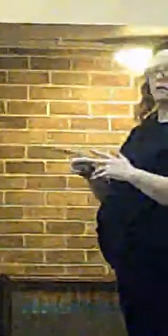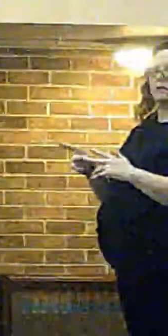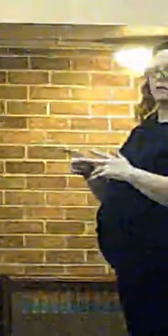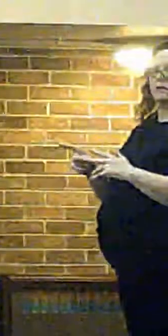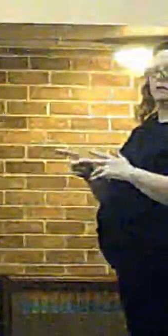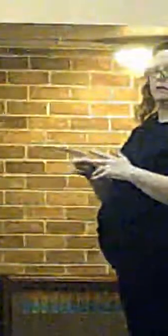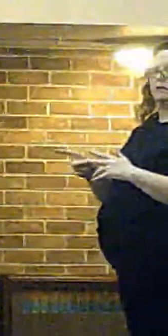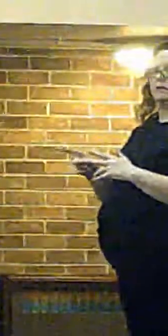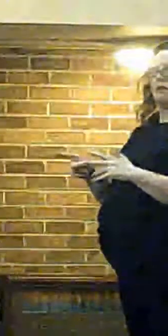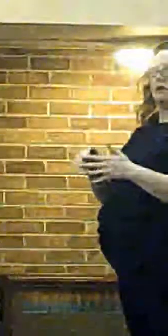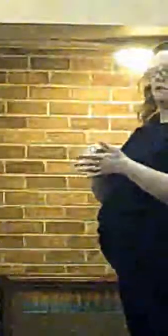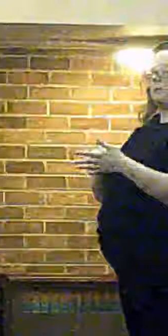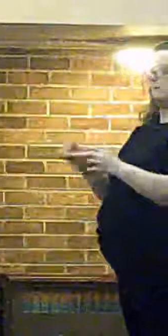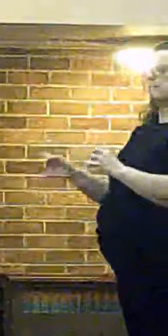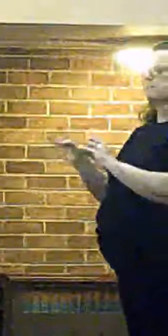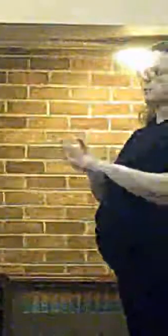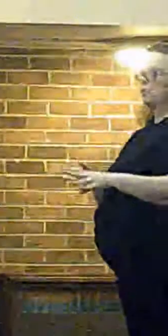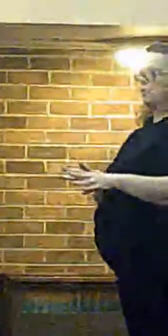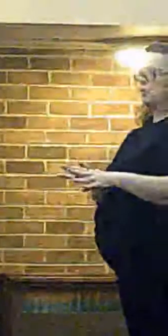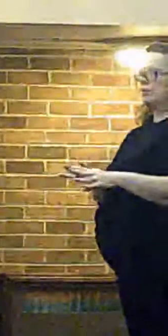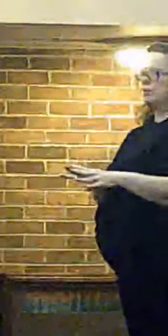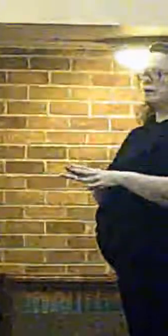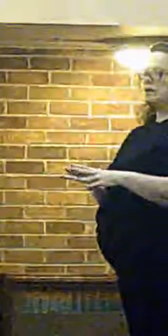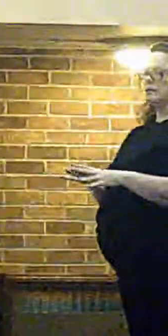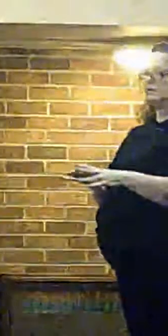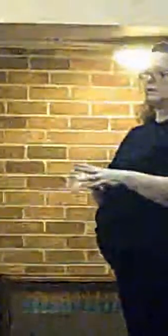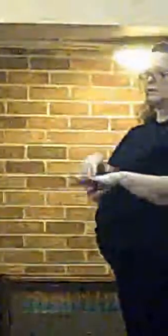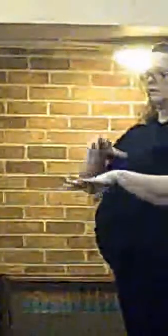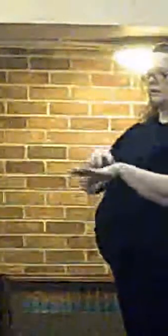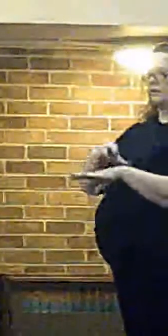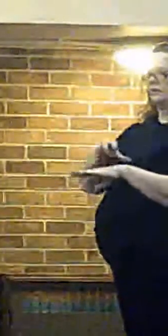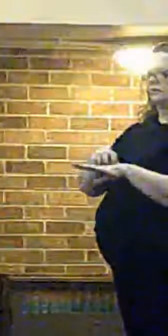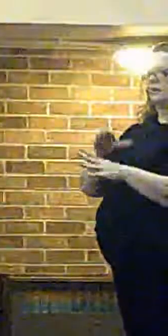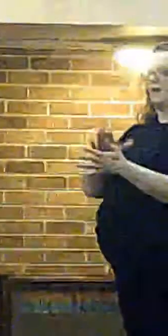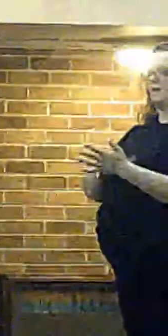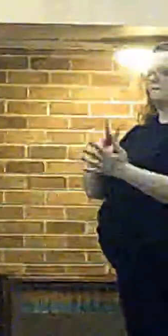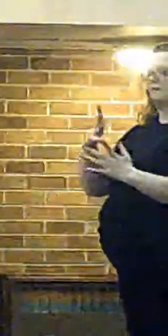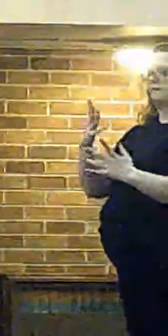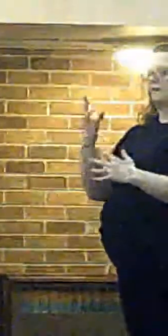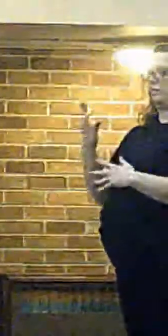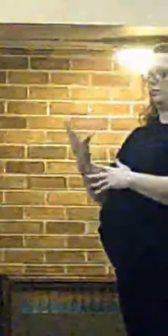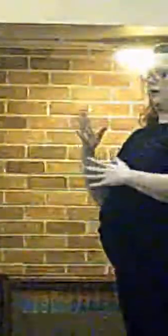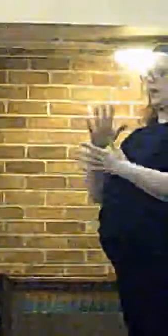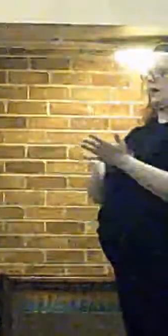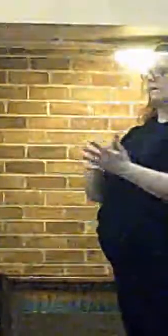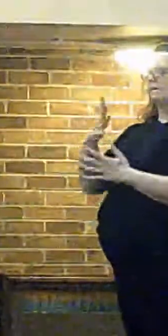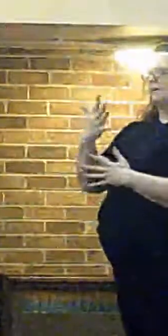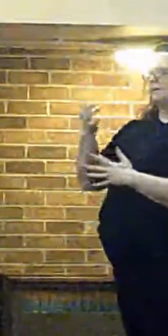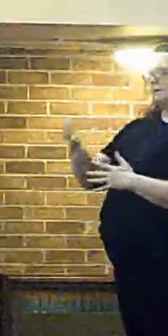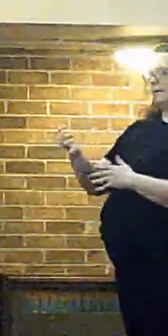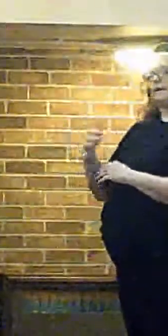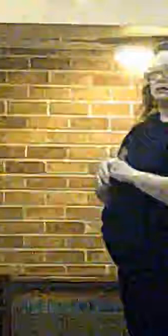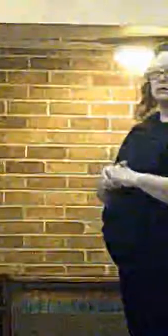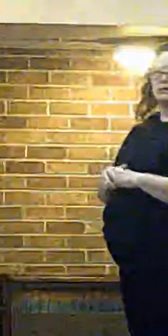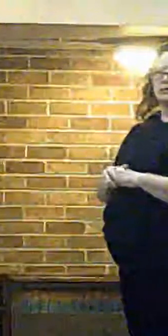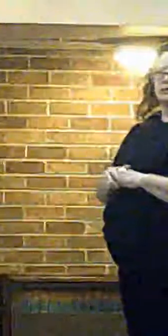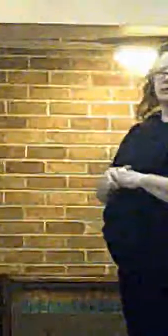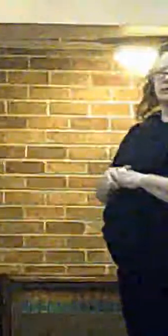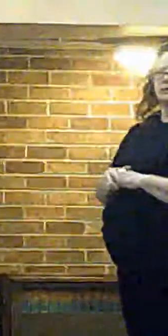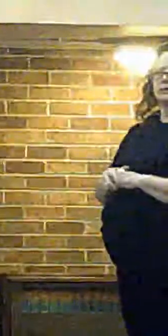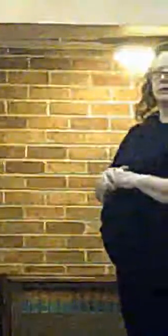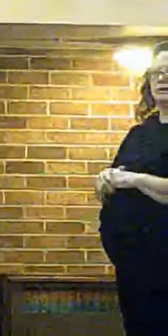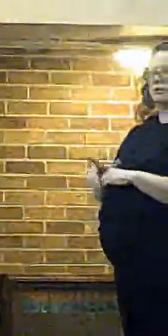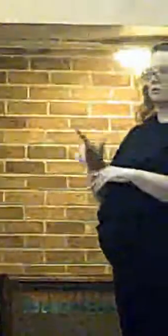coming to, in the discussions so far, we've all been looking at Greaseby